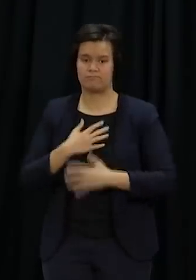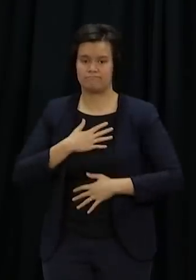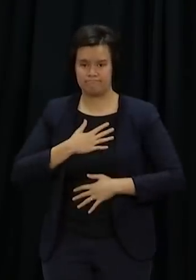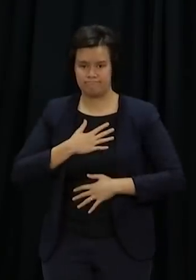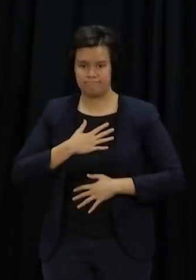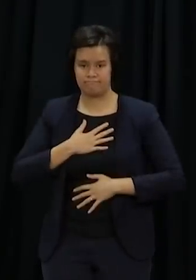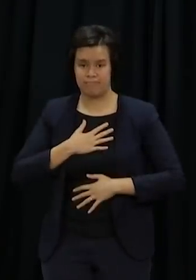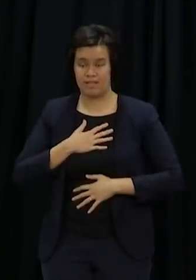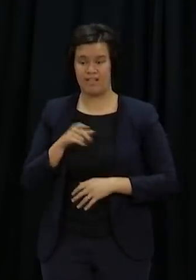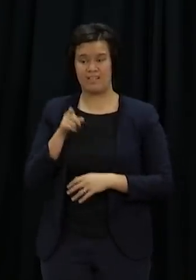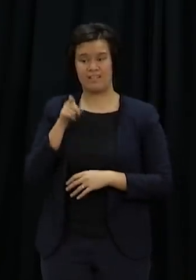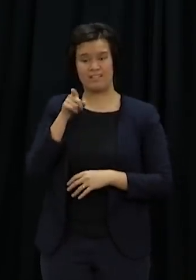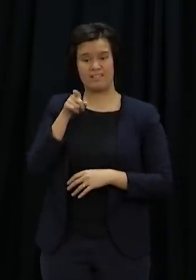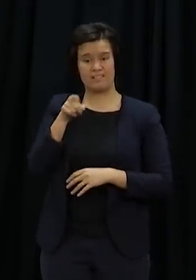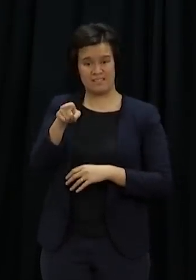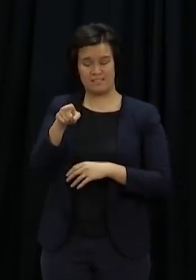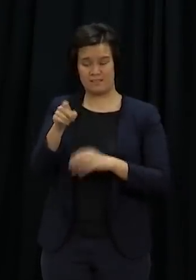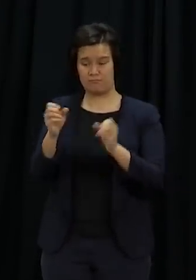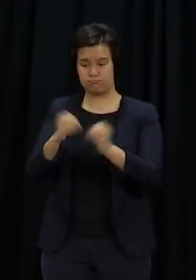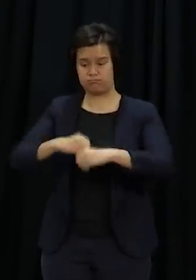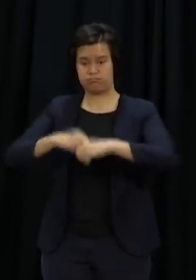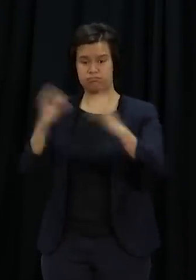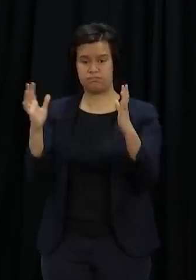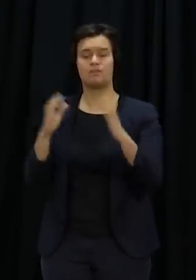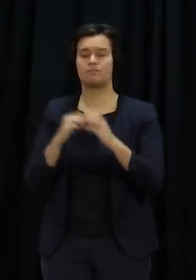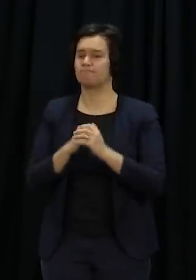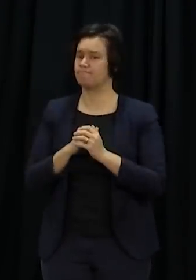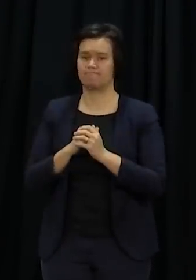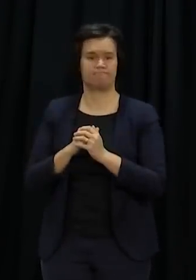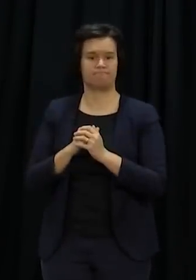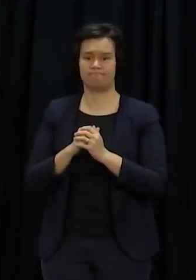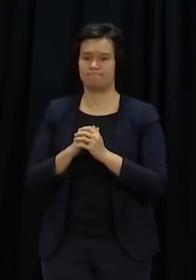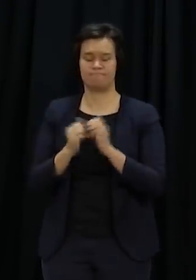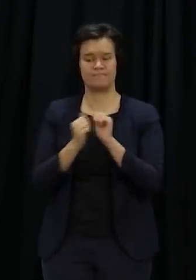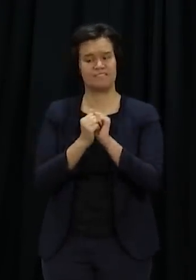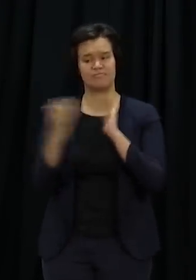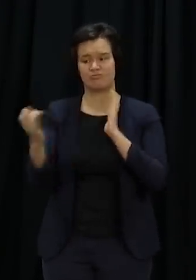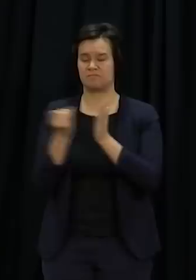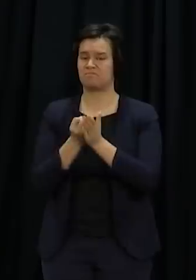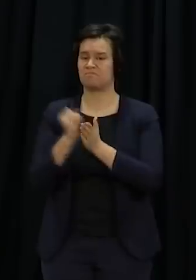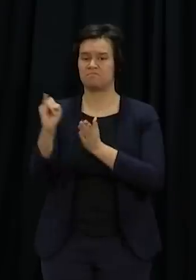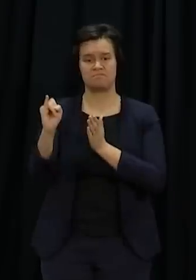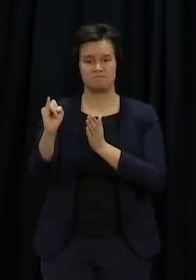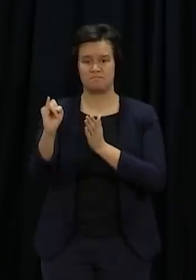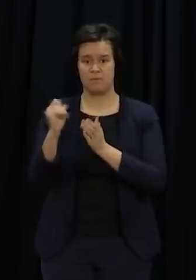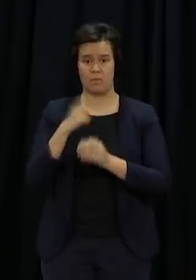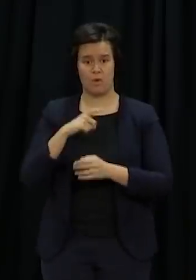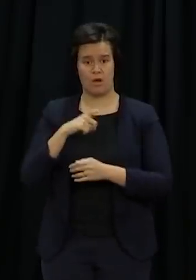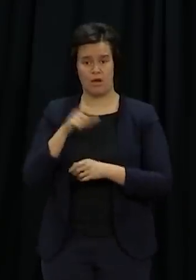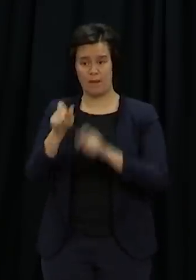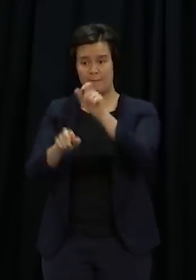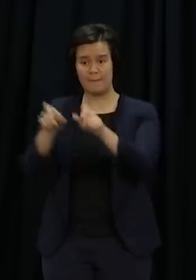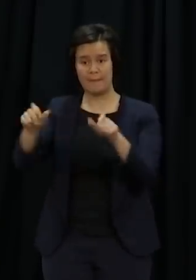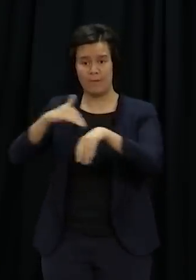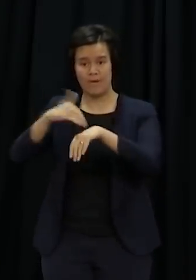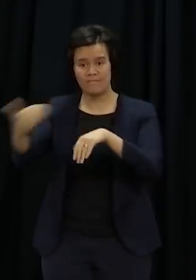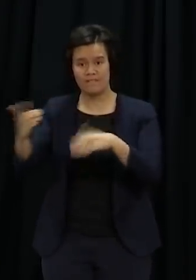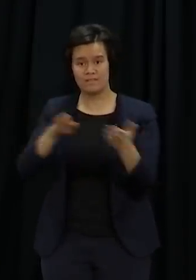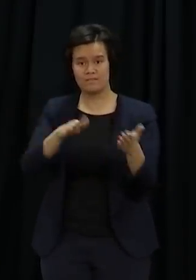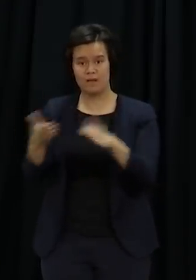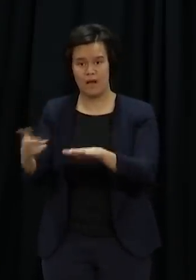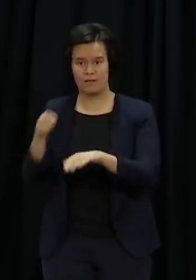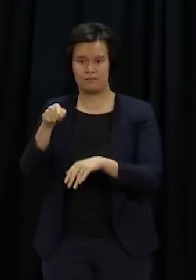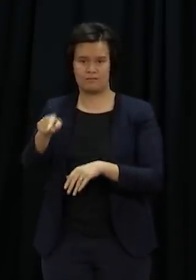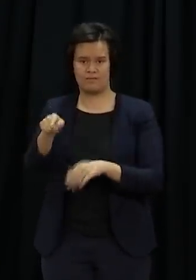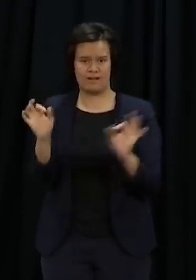condemn this despicable attack on many innocent families and individuals who were vulnerable and simply seeking